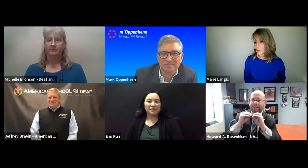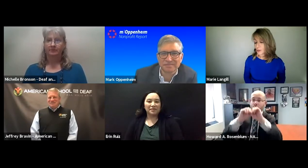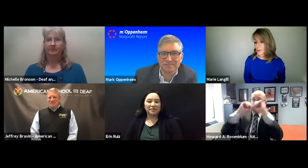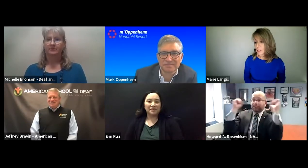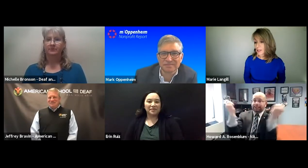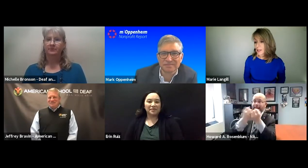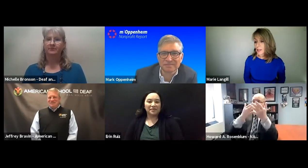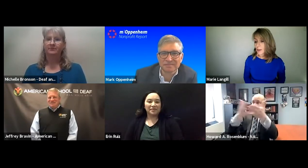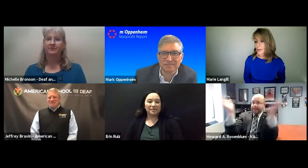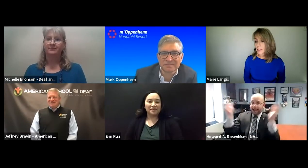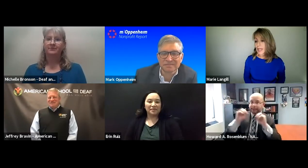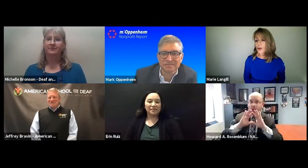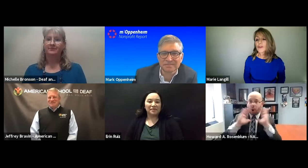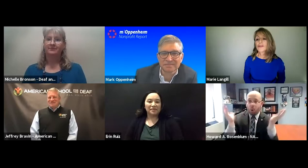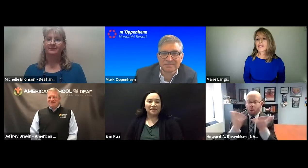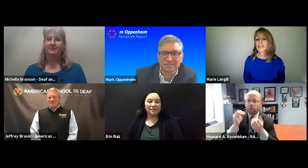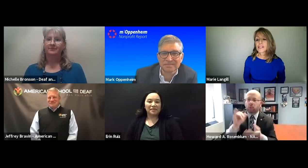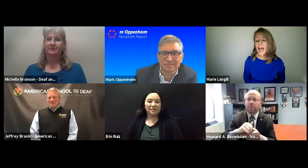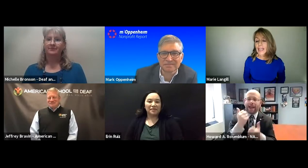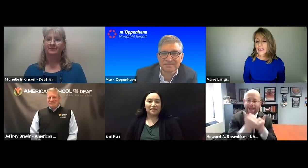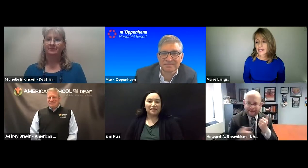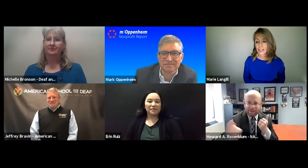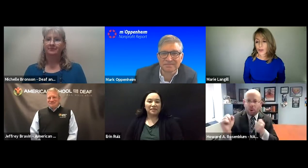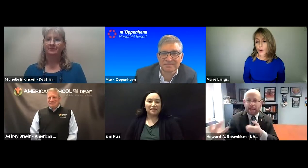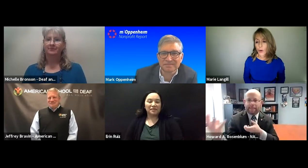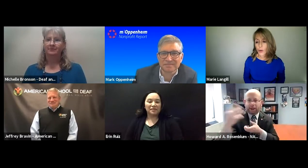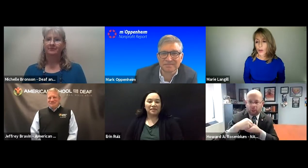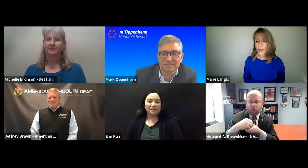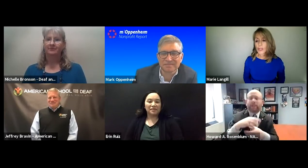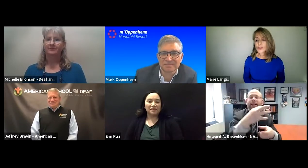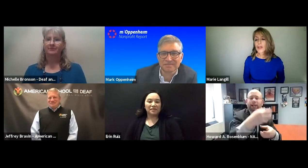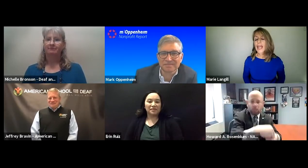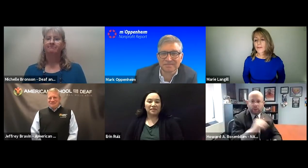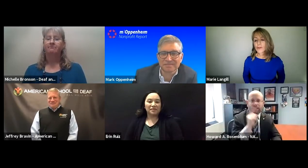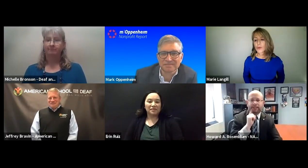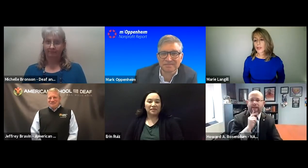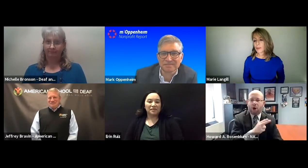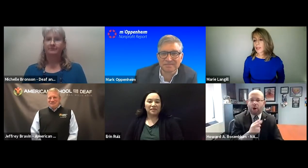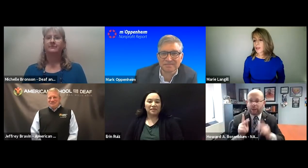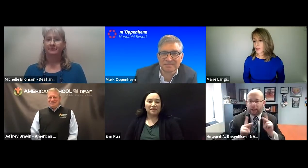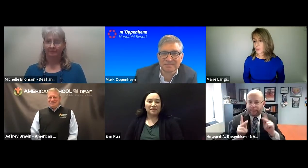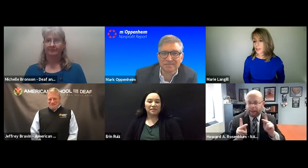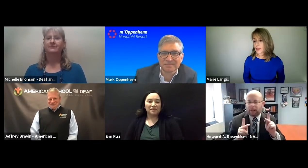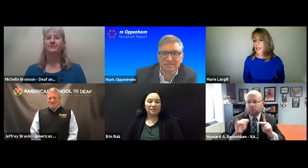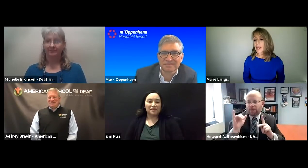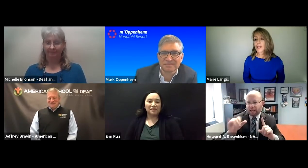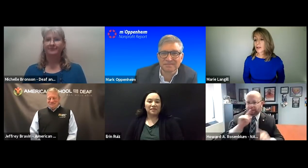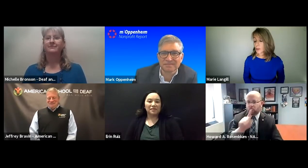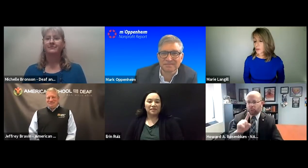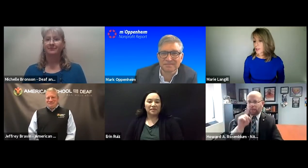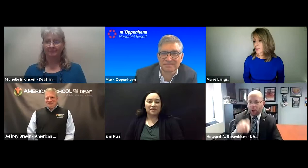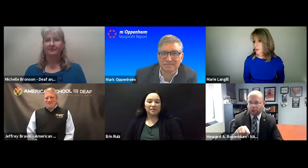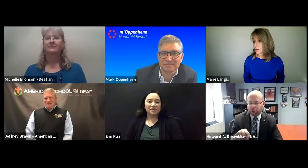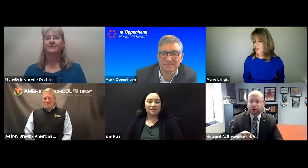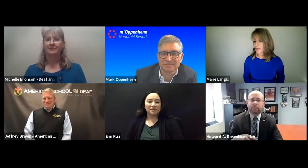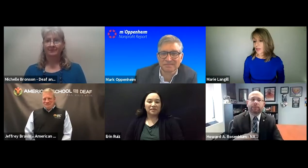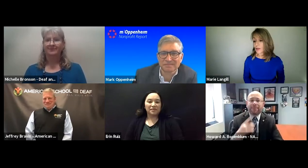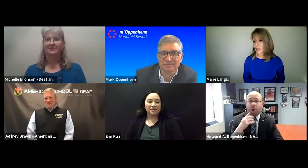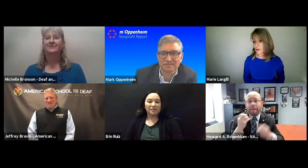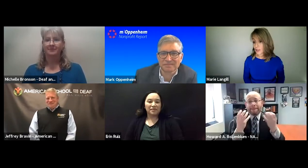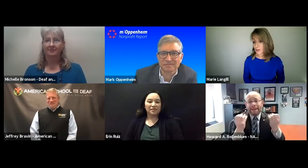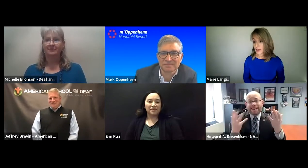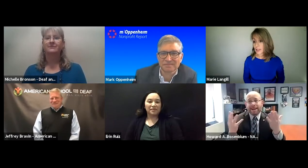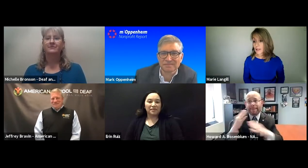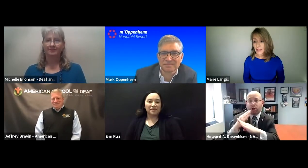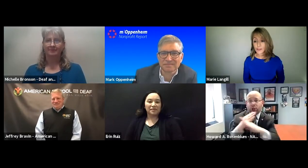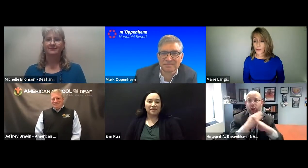isn't where they should be. But it's how do we fix society as a whole so that everyone can be included and inclusive of deaf